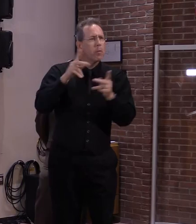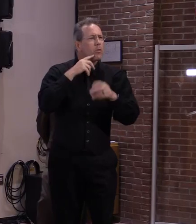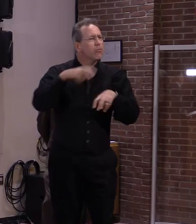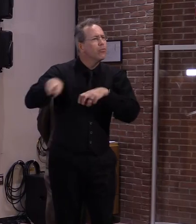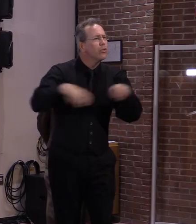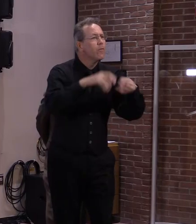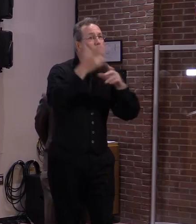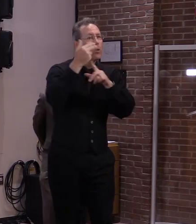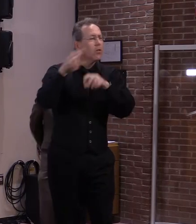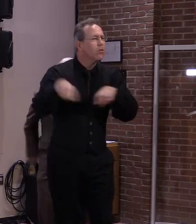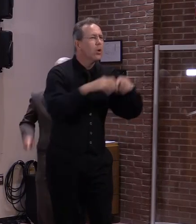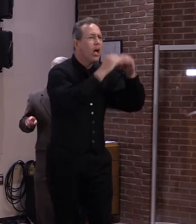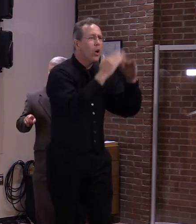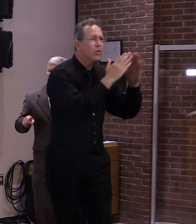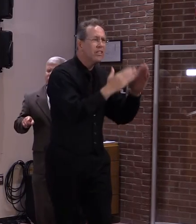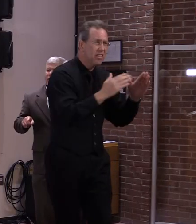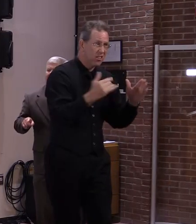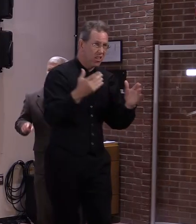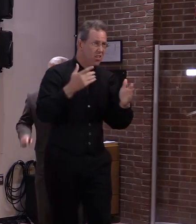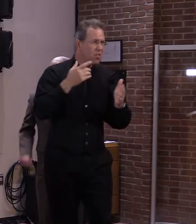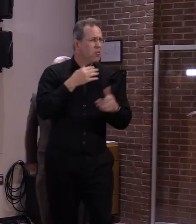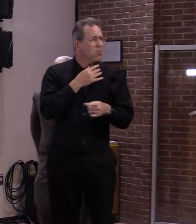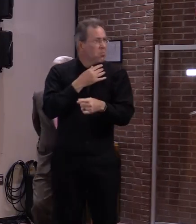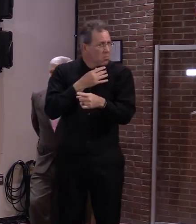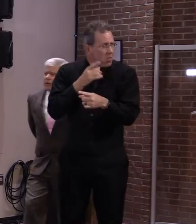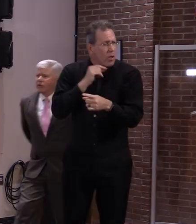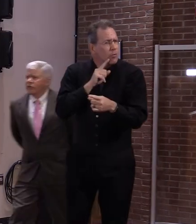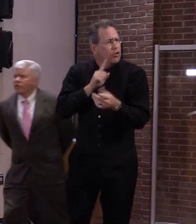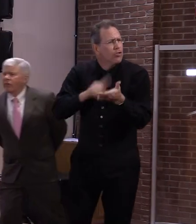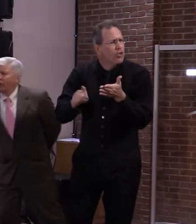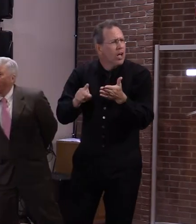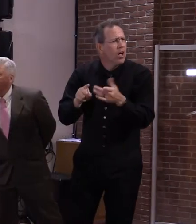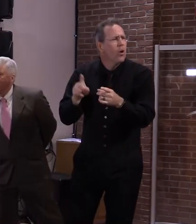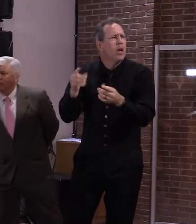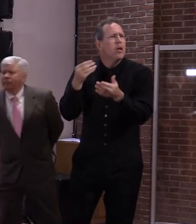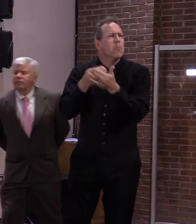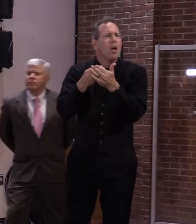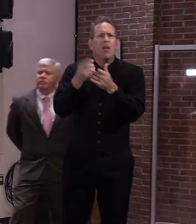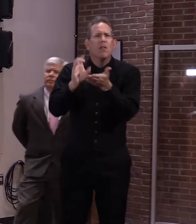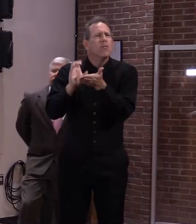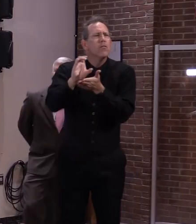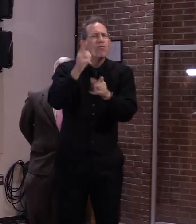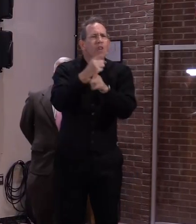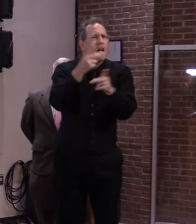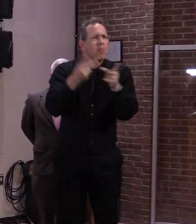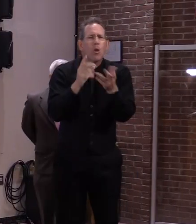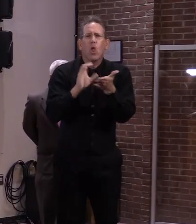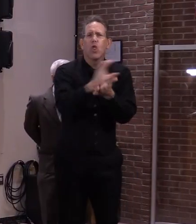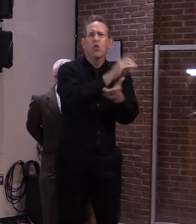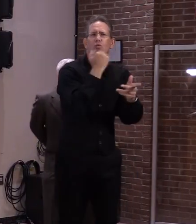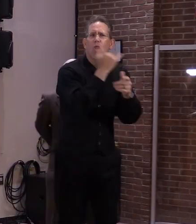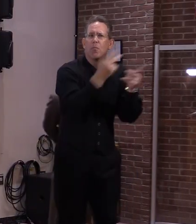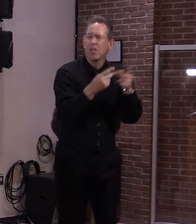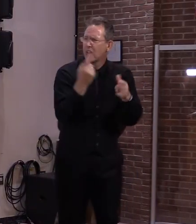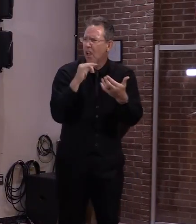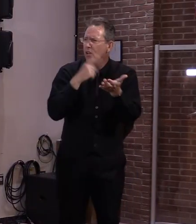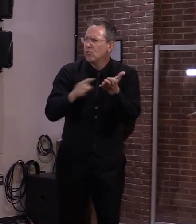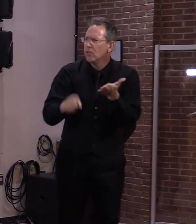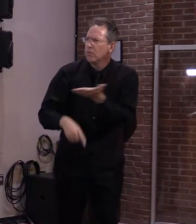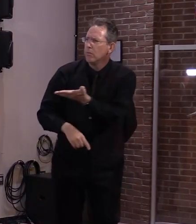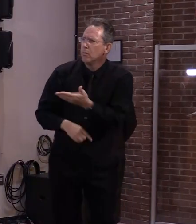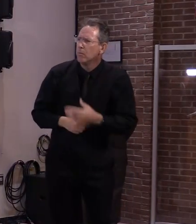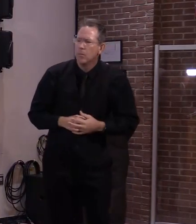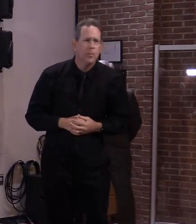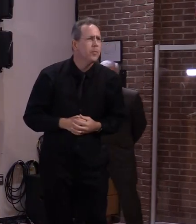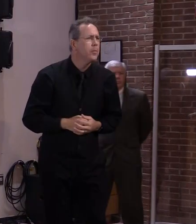that this money is going where it needs to go and that will be appropriately spent? We actually have Commissioner Brown, Sean Brown, on